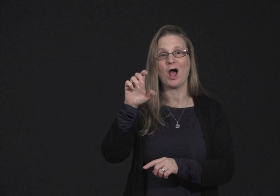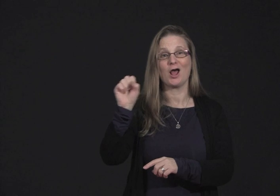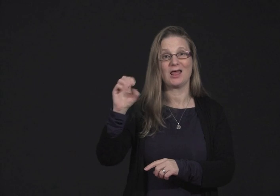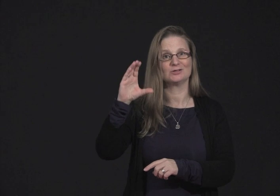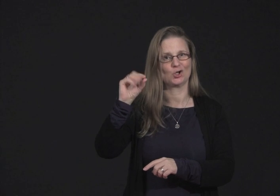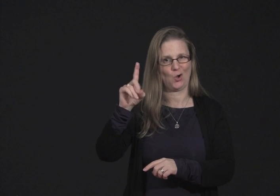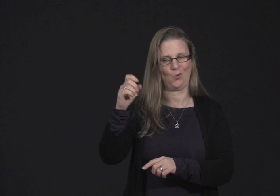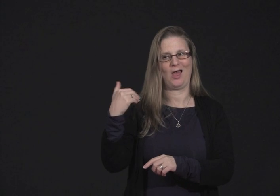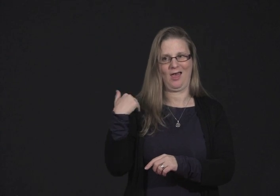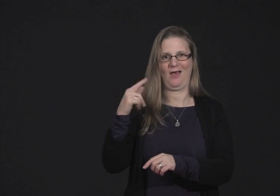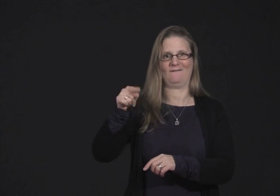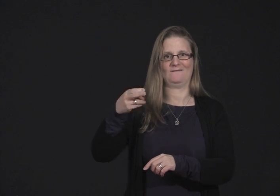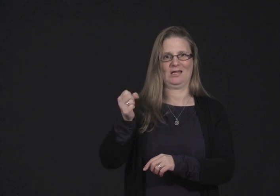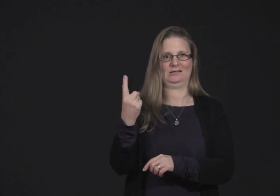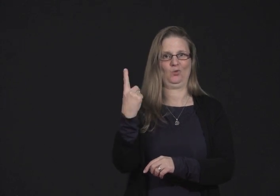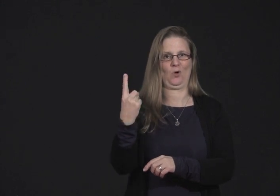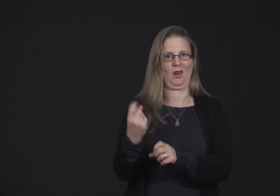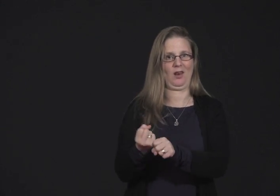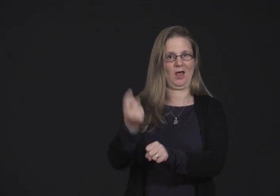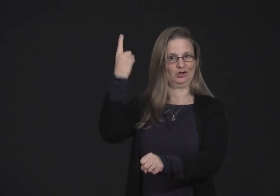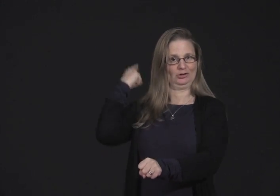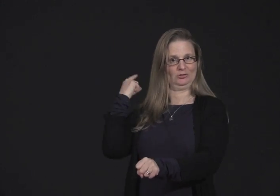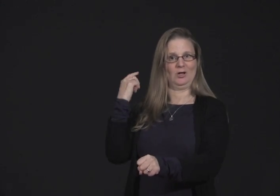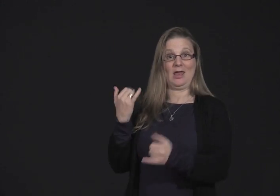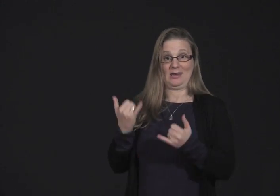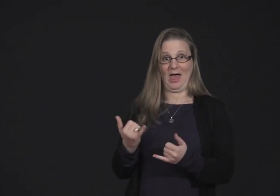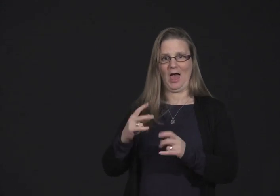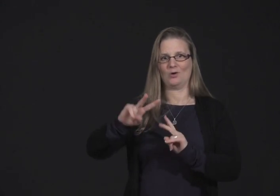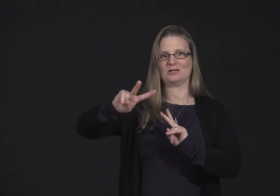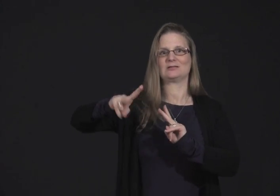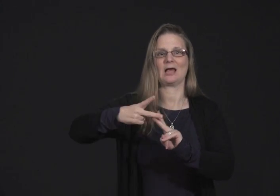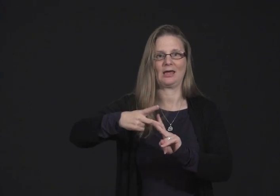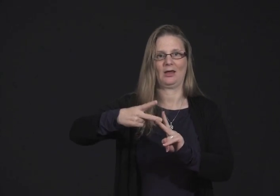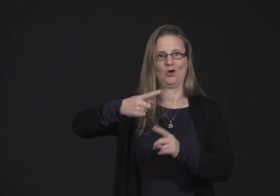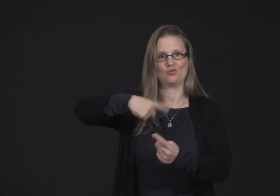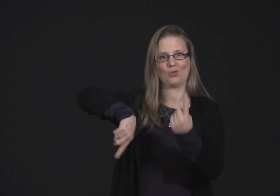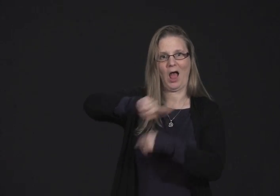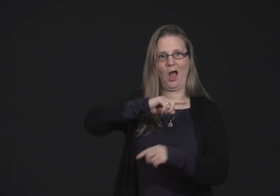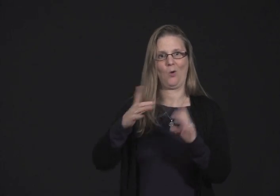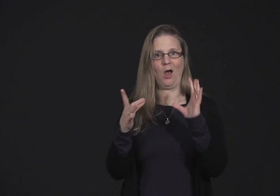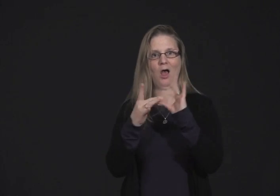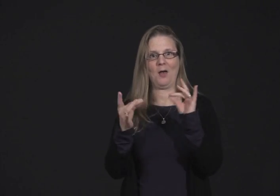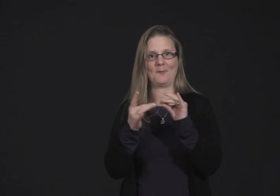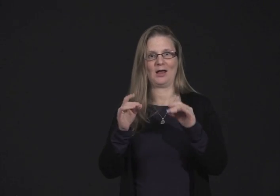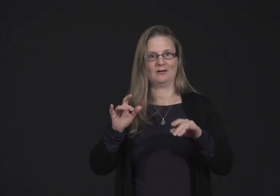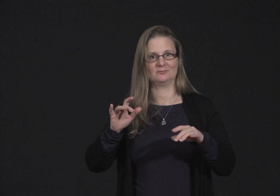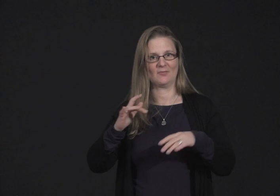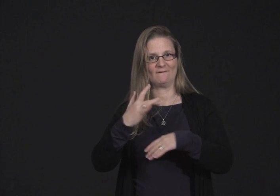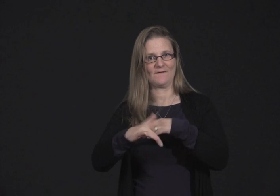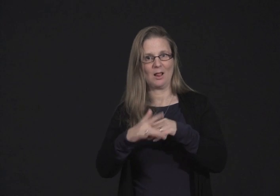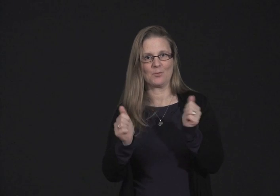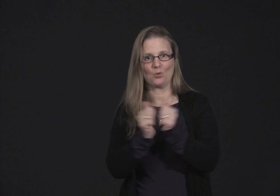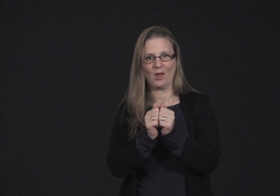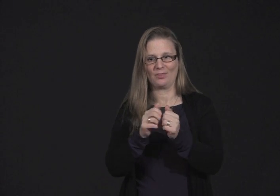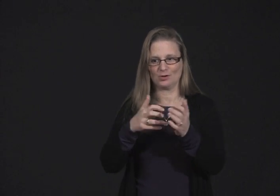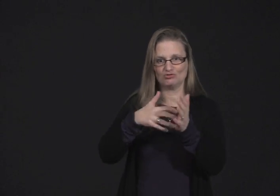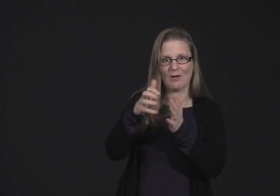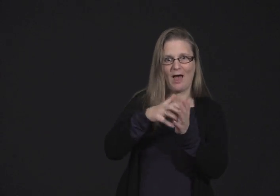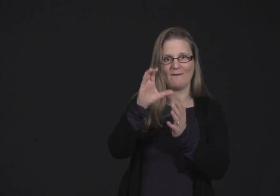When we talked about the wireless code, last year they had Phase 1, and now is the second round of comments for roundtable discussions.